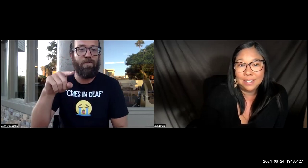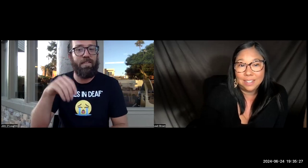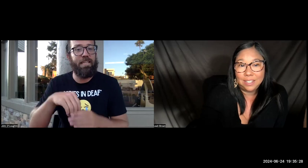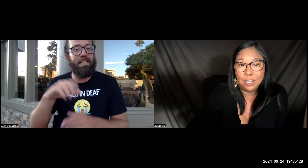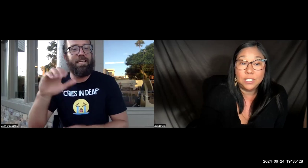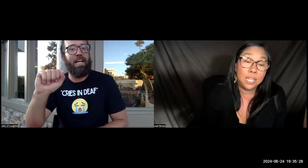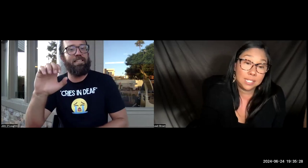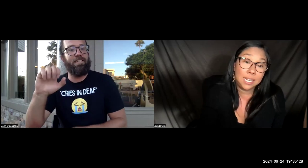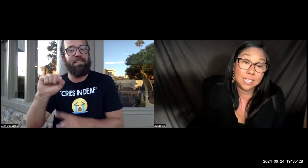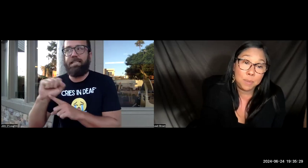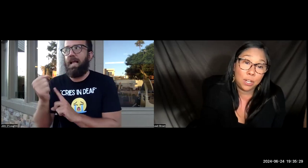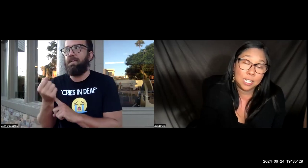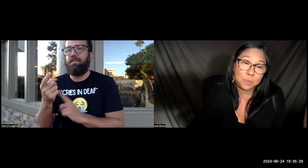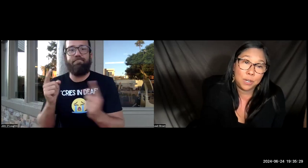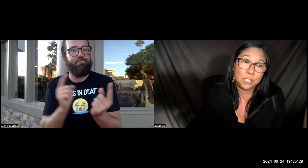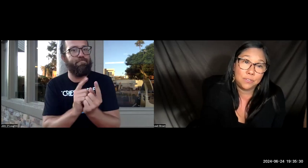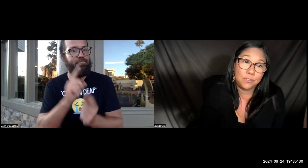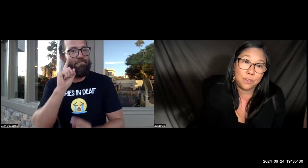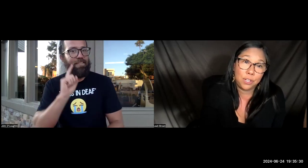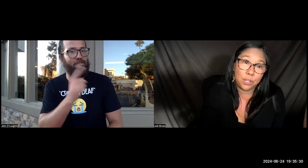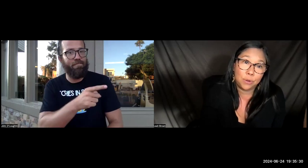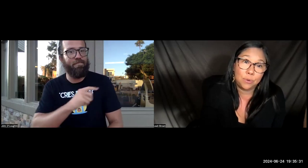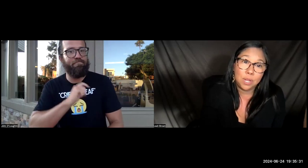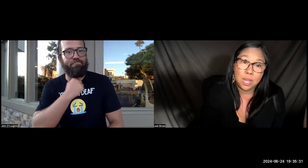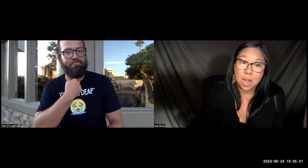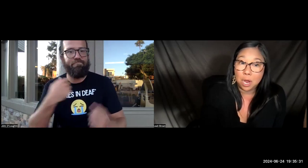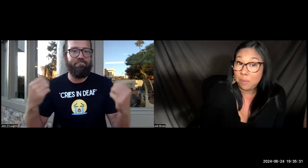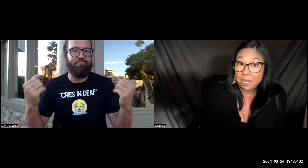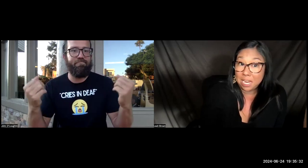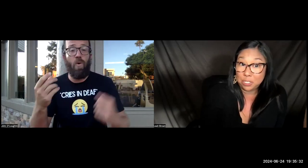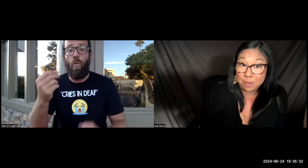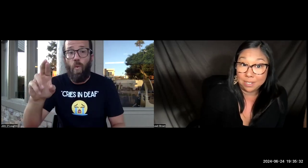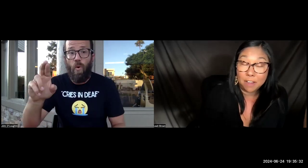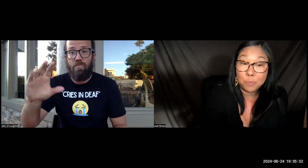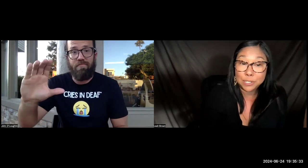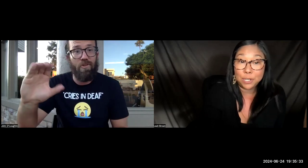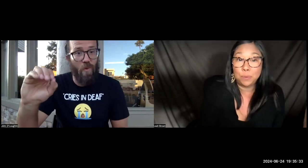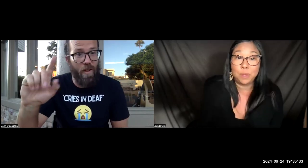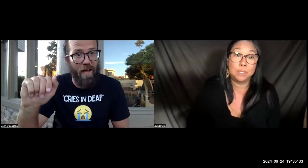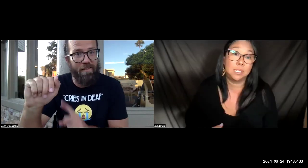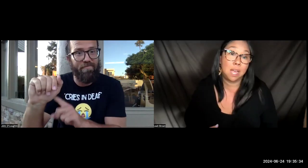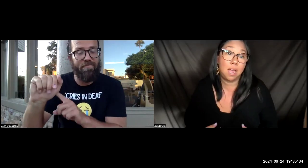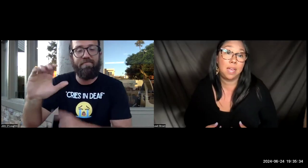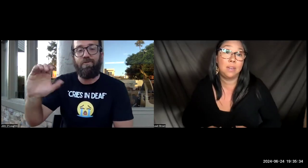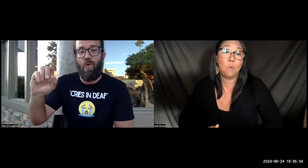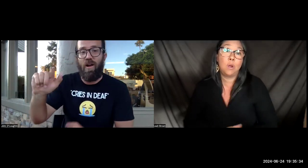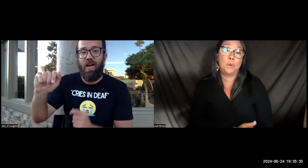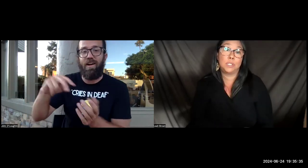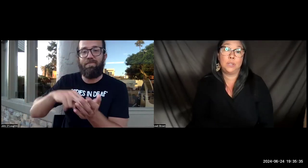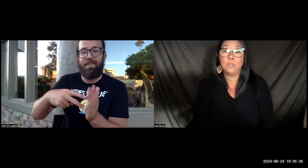You know, it is going to be a good experience for you. In case you meet a deaf person, you'll be able to sign or a person who's